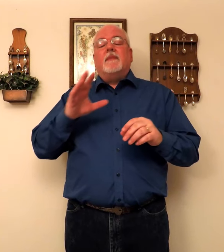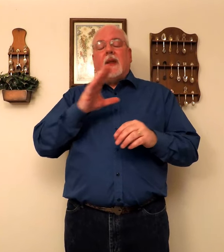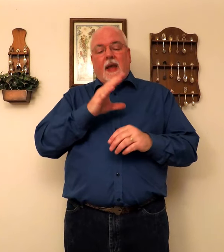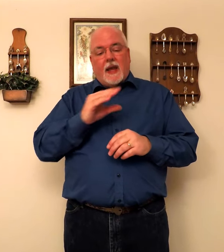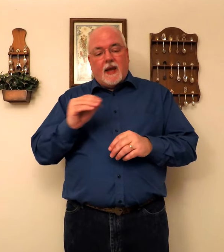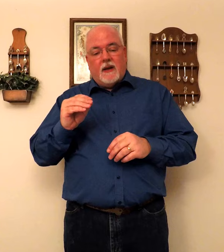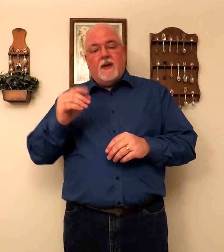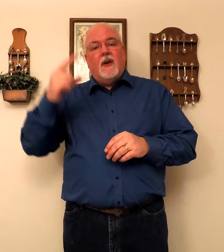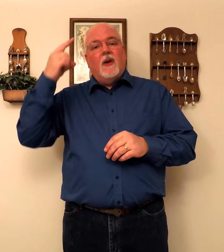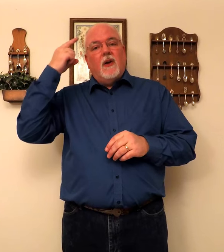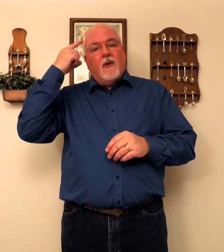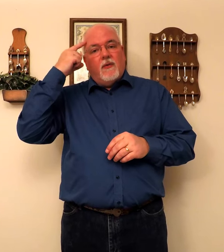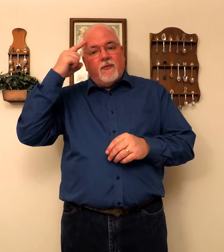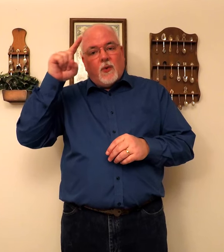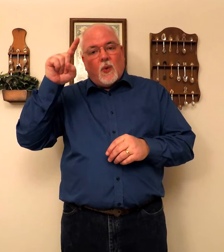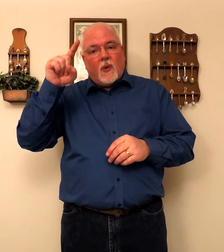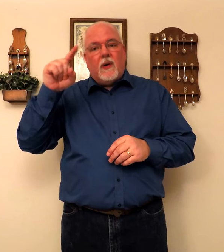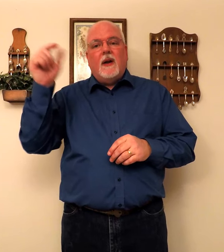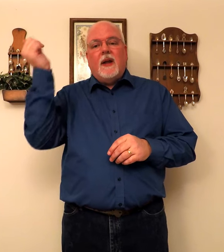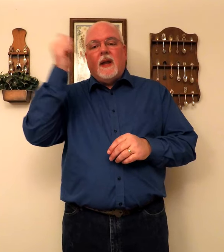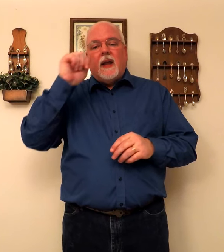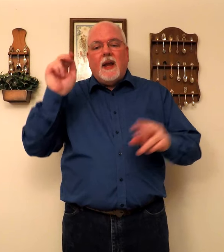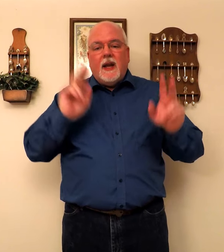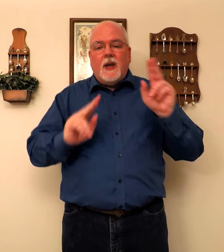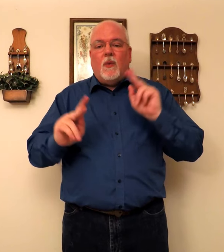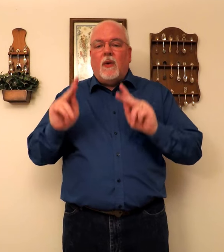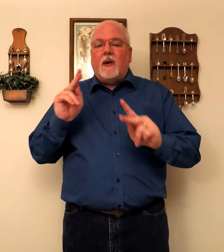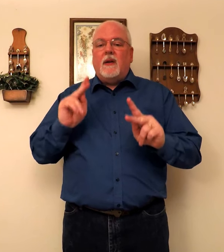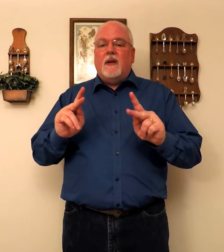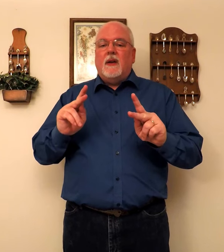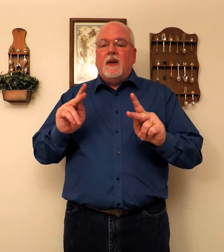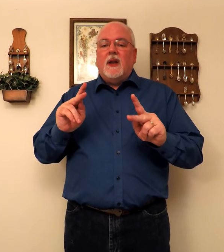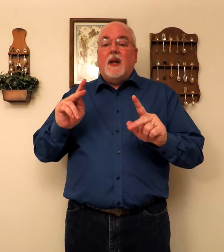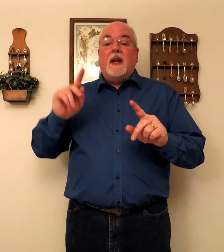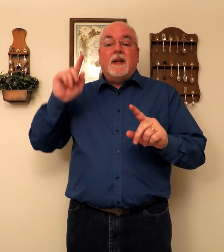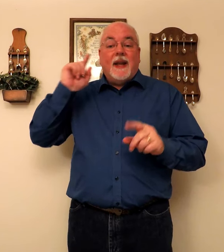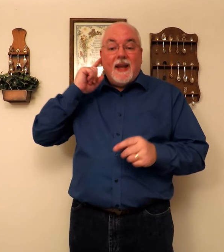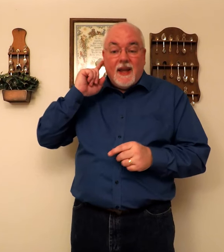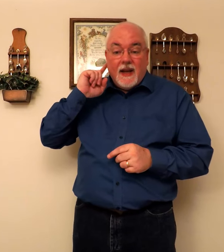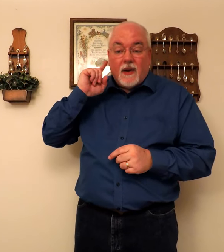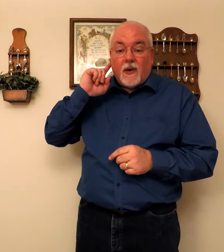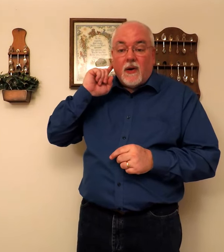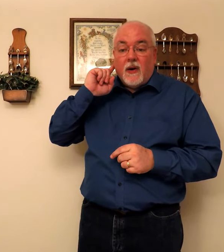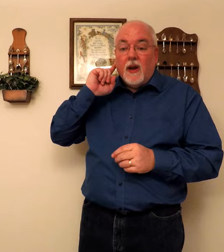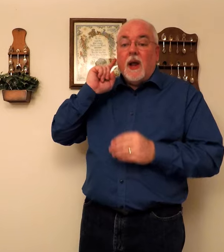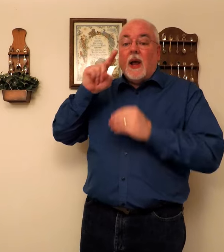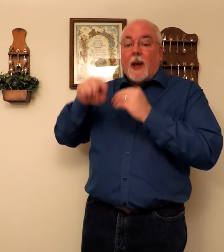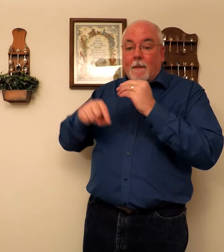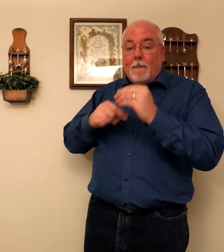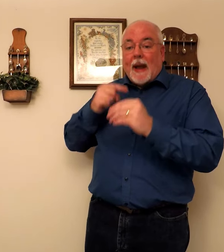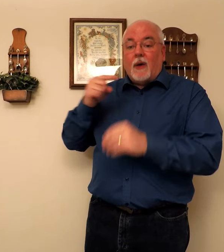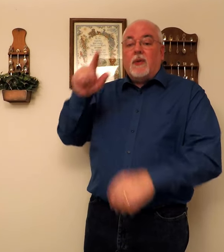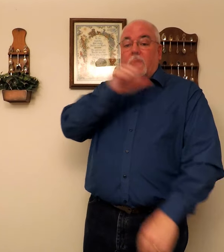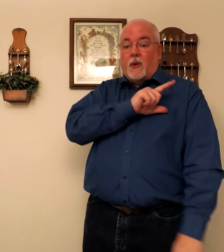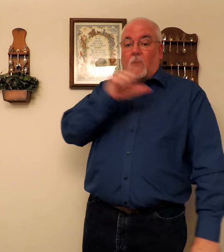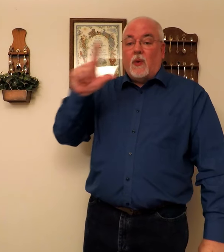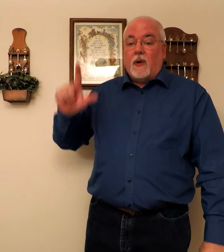And. For. Anyone. To hear. About. The Lord.